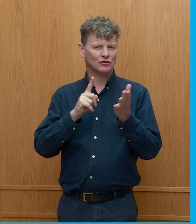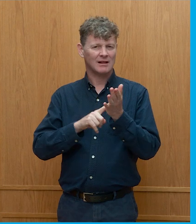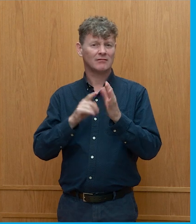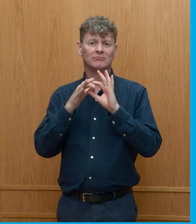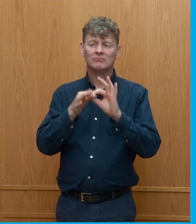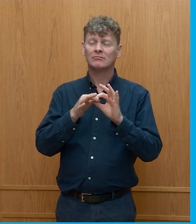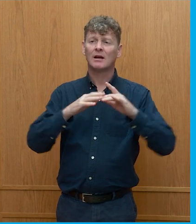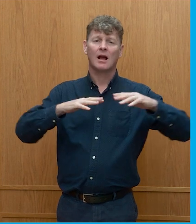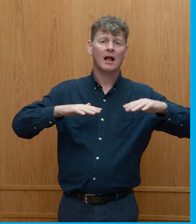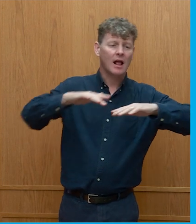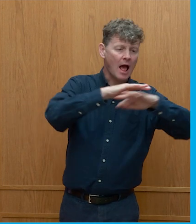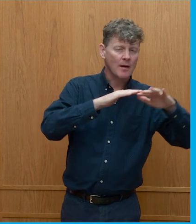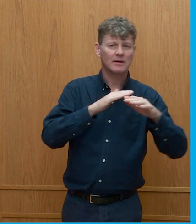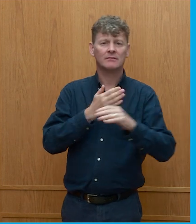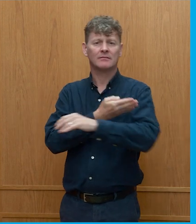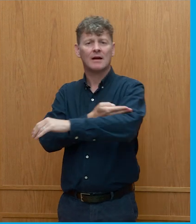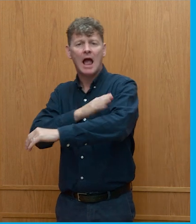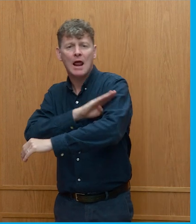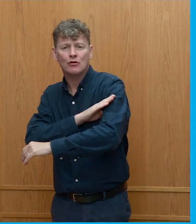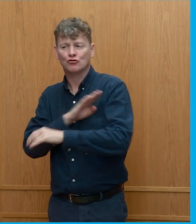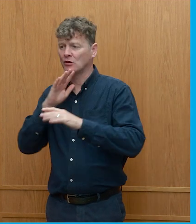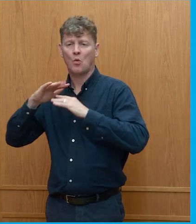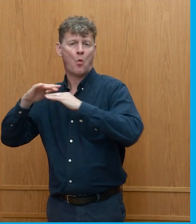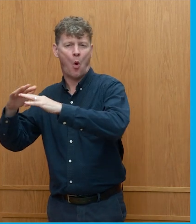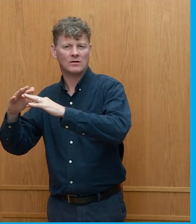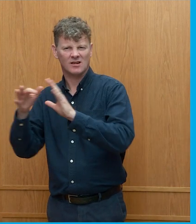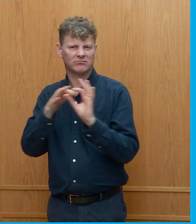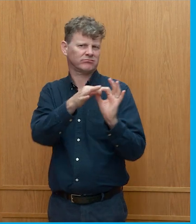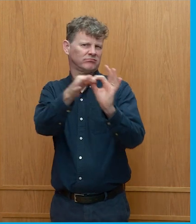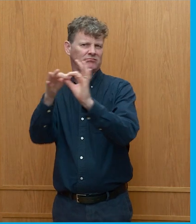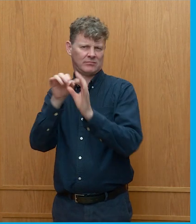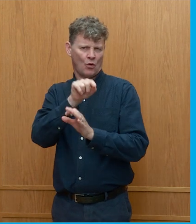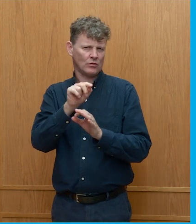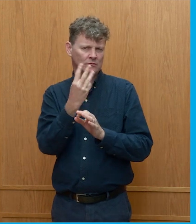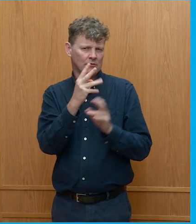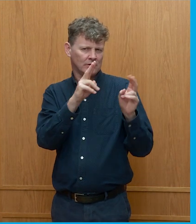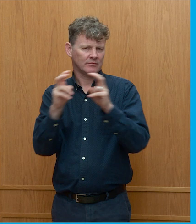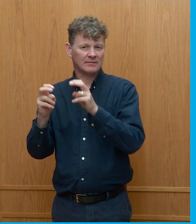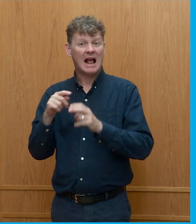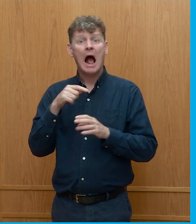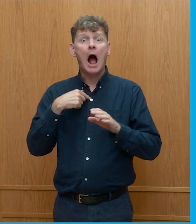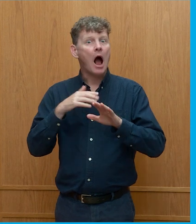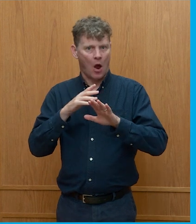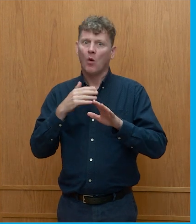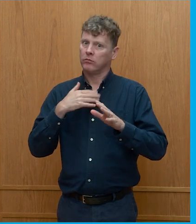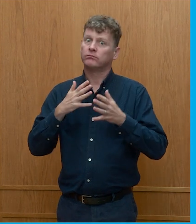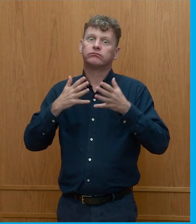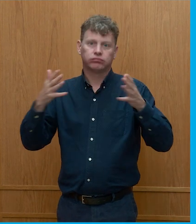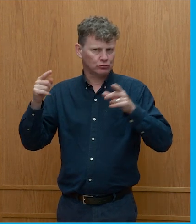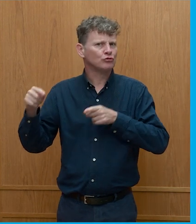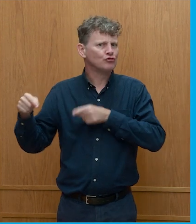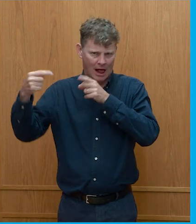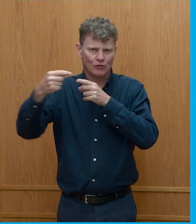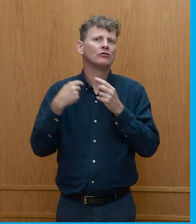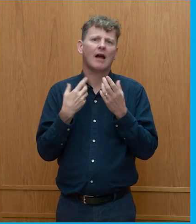energy and water and how they all connect. Like, this is not to minimize the challenges we have. We have a lot of